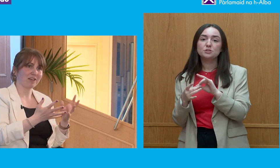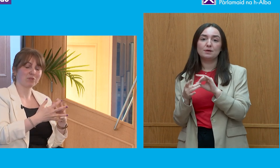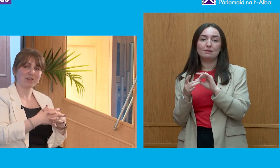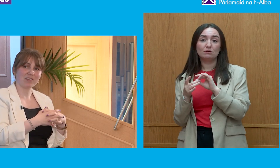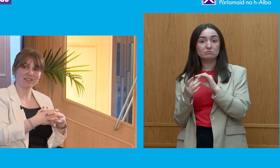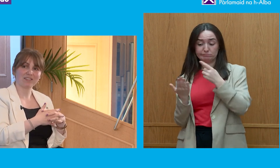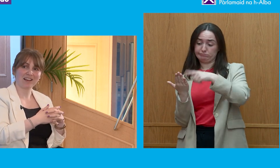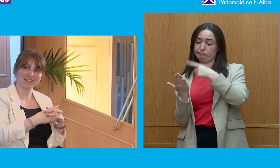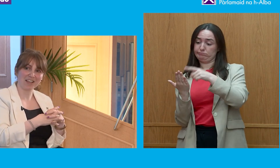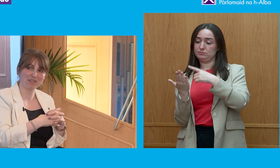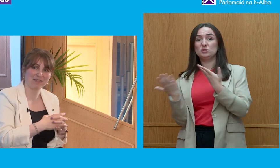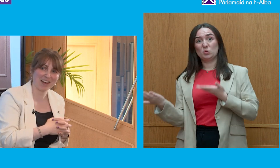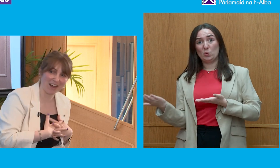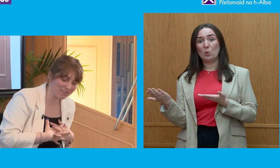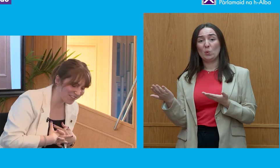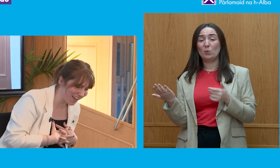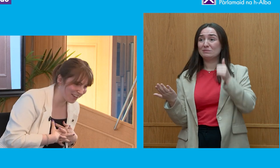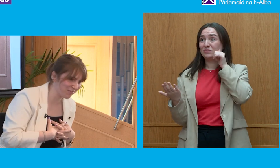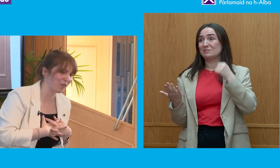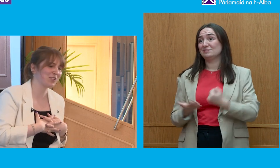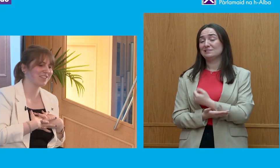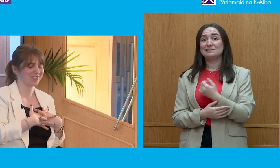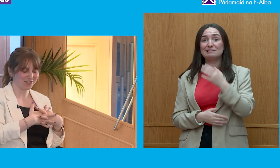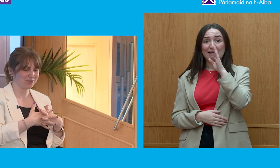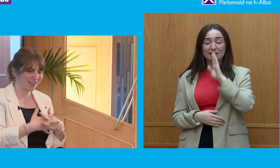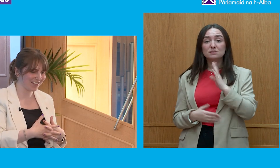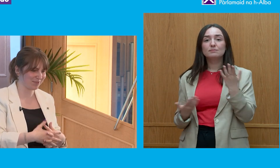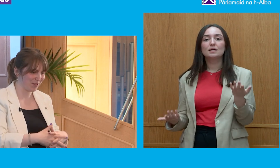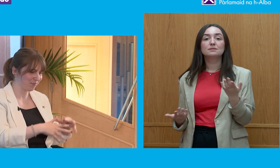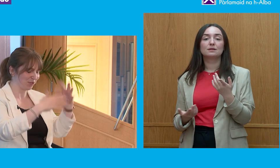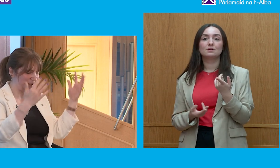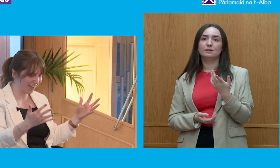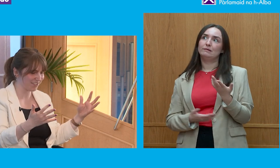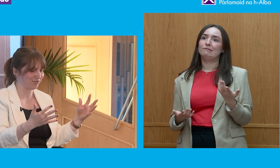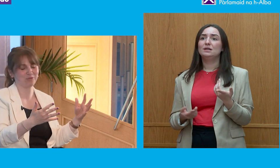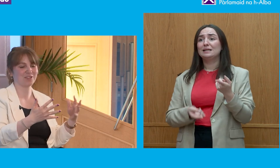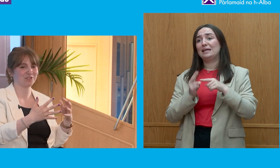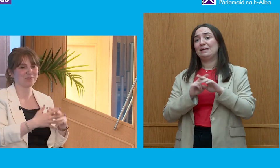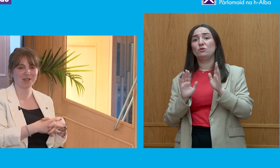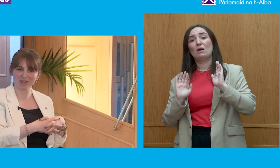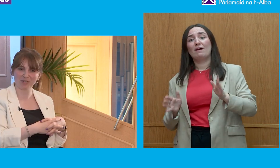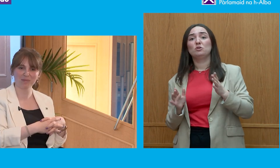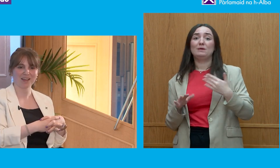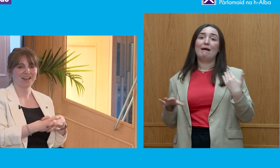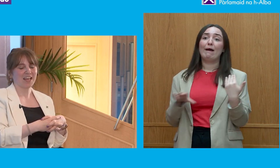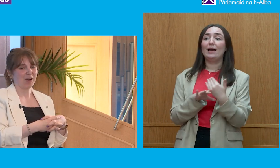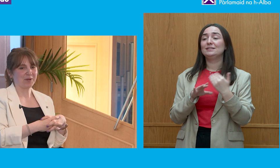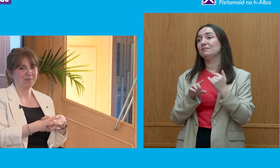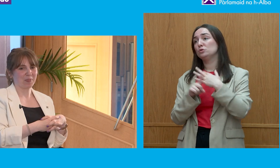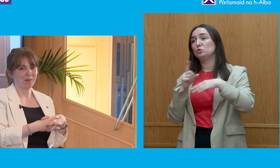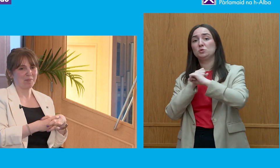Now, that would be really sad state of affairs. I would say if all you need to do to win is be the most active on one social media platform.